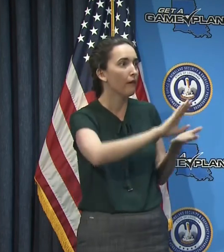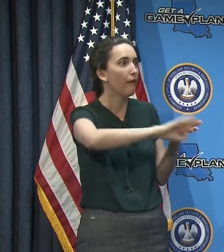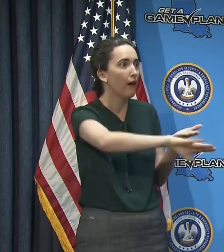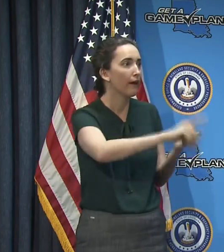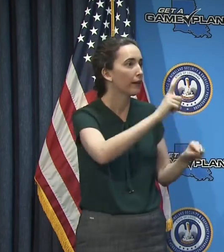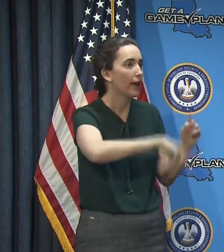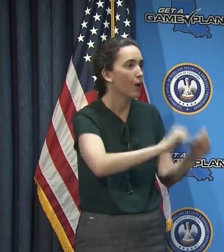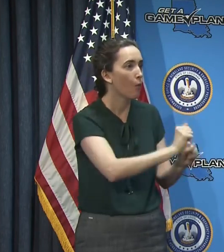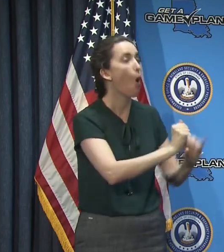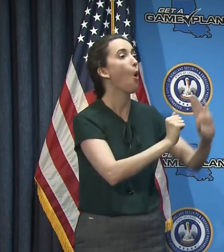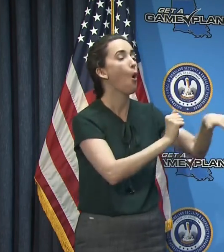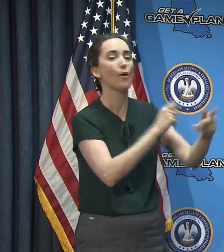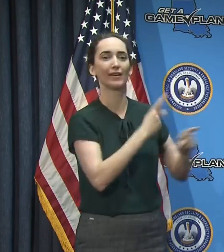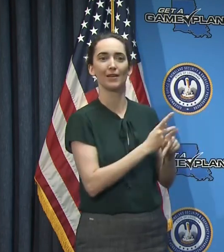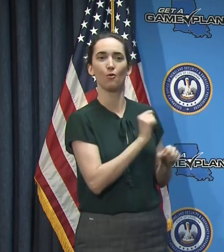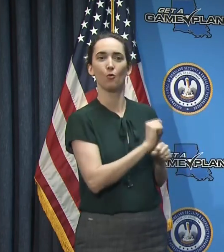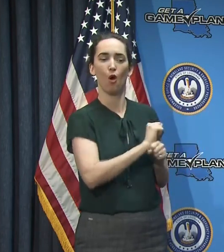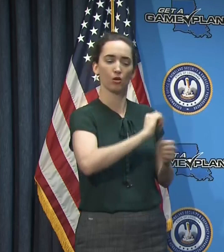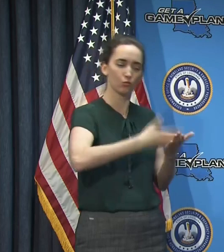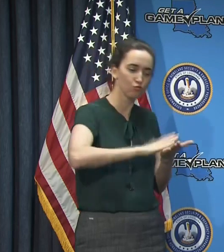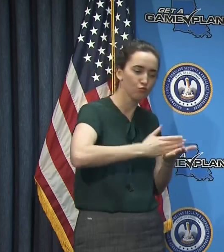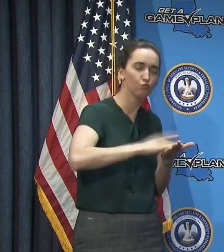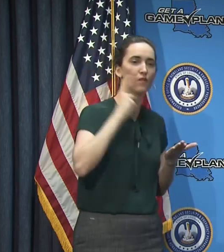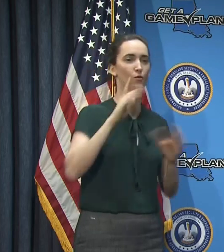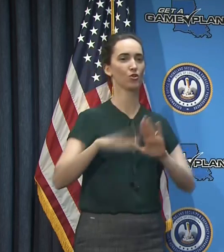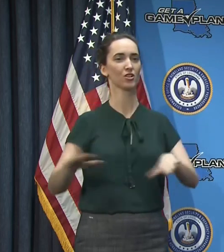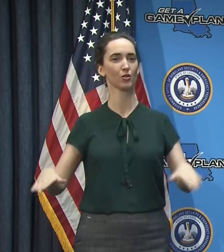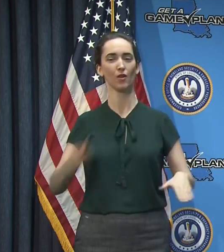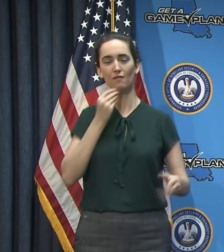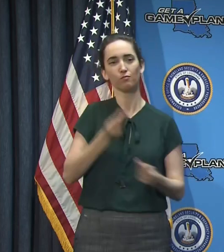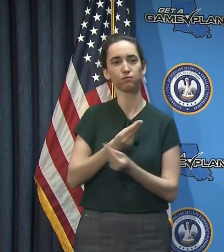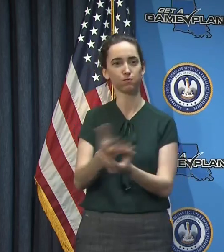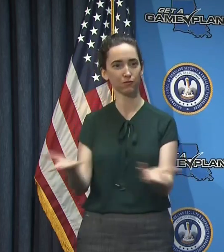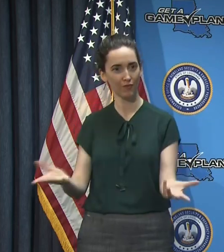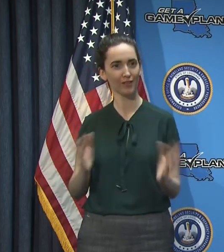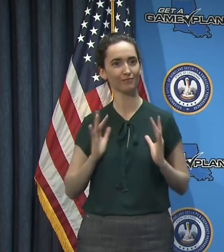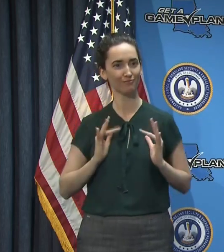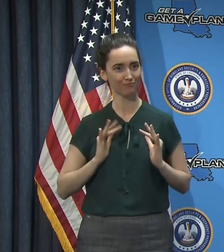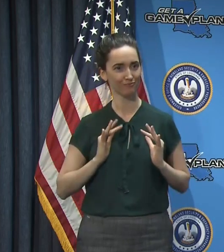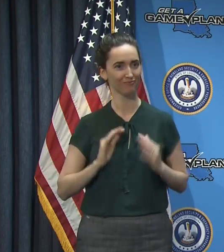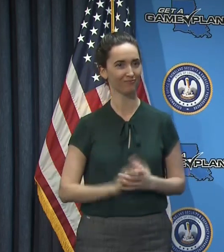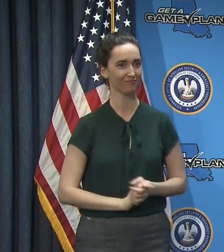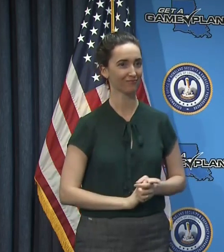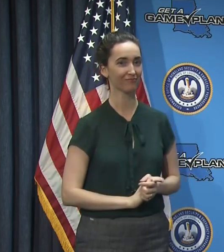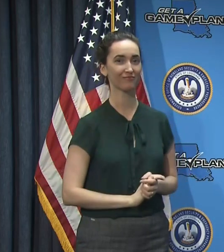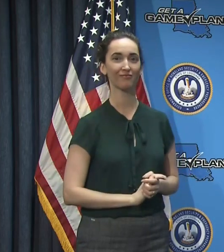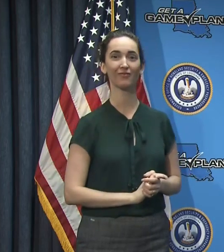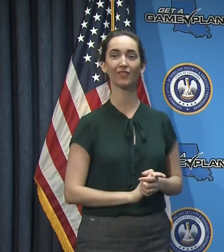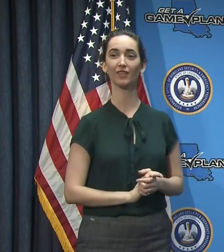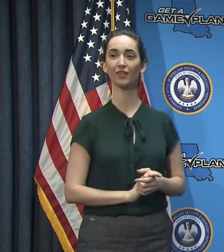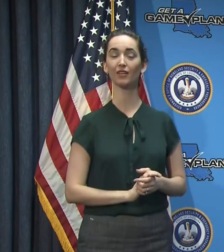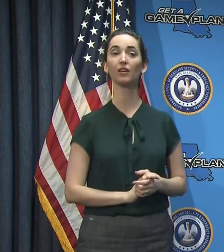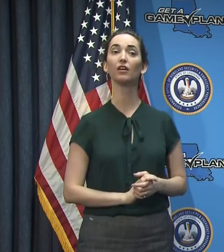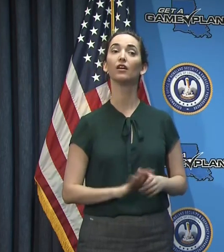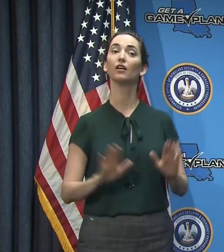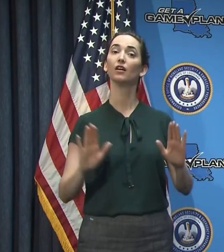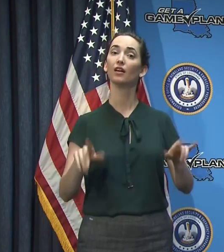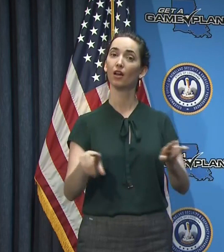because of the coronavirus outbreak. I also want you to know that while we can't host the